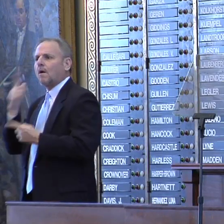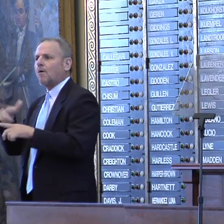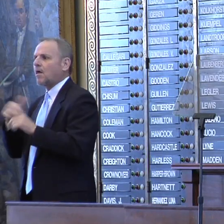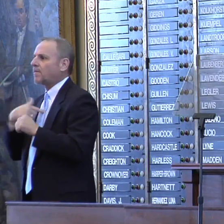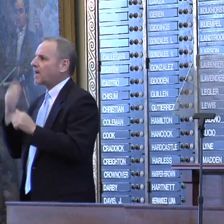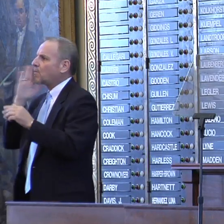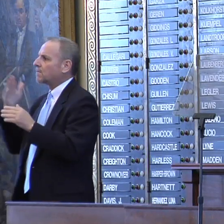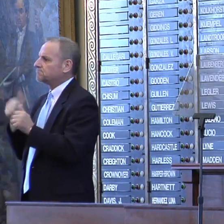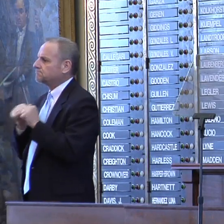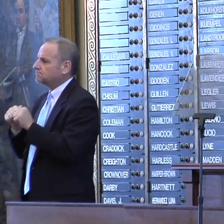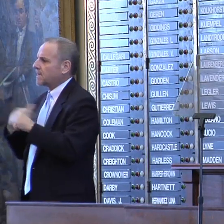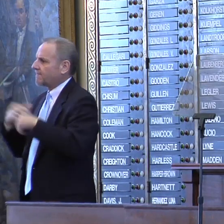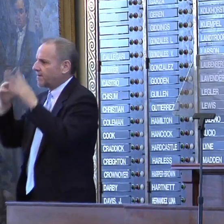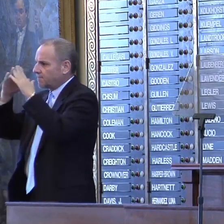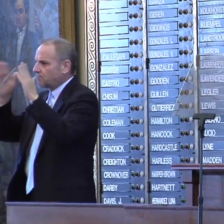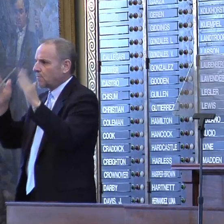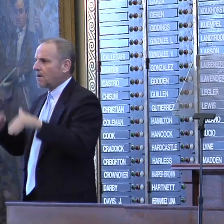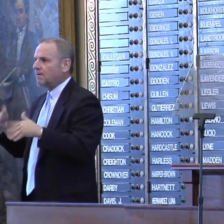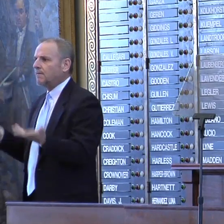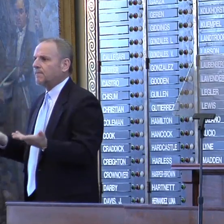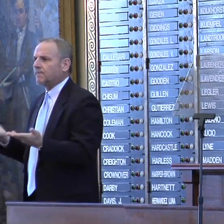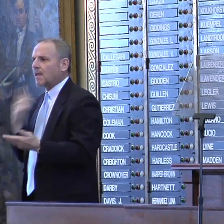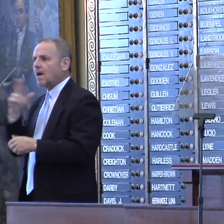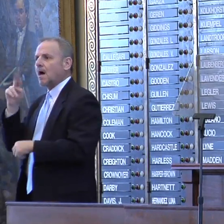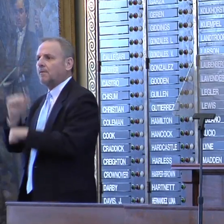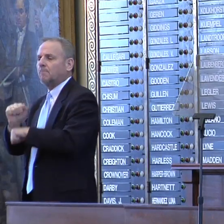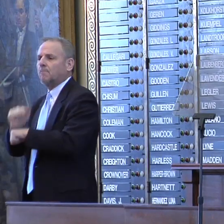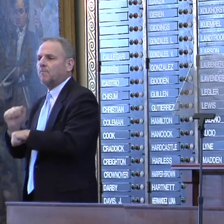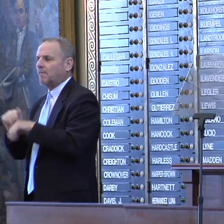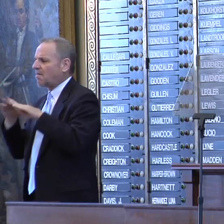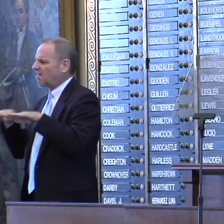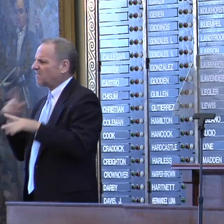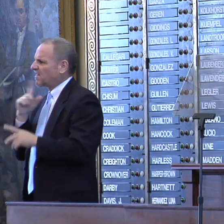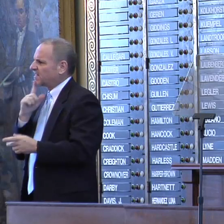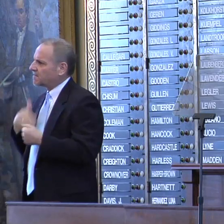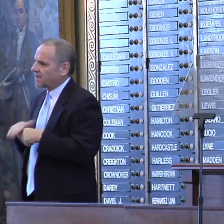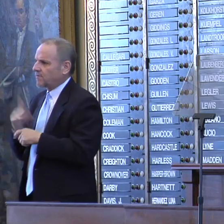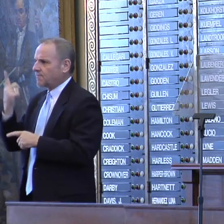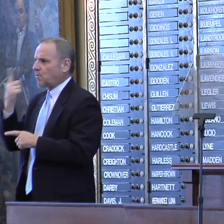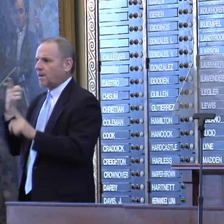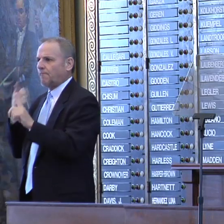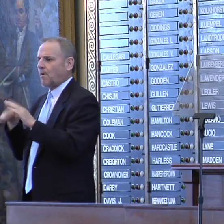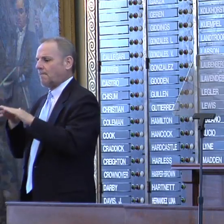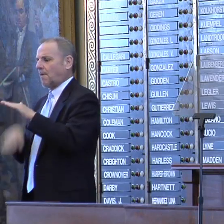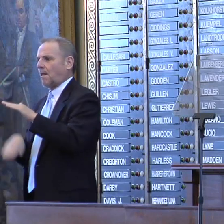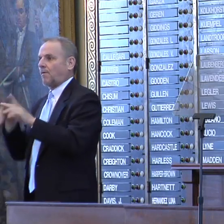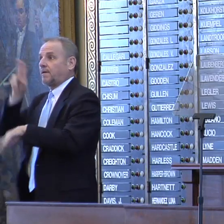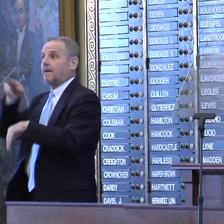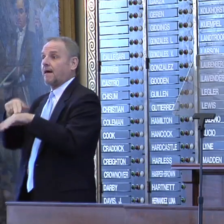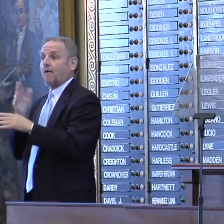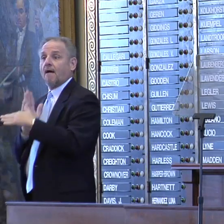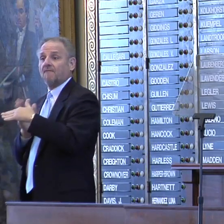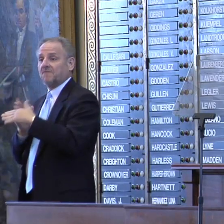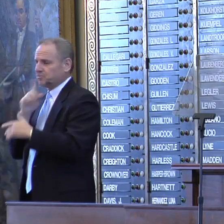over their heads. And an unemployment level that is hovered about a full point below the national average is a good